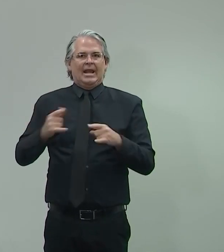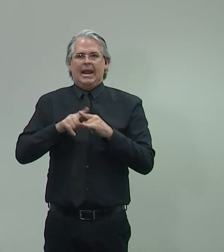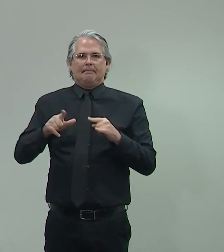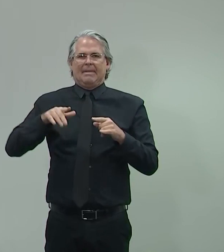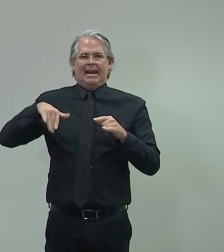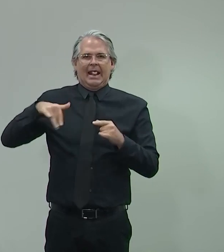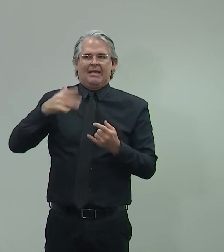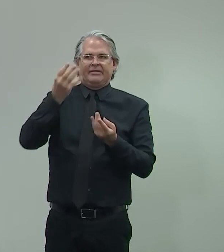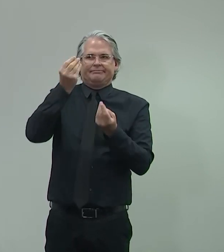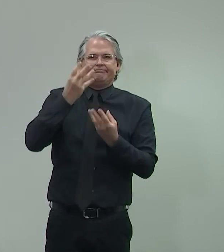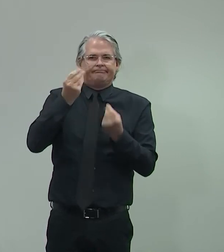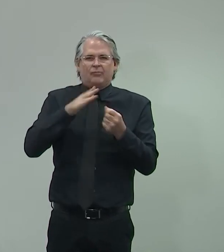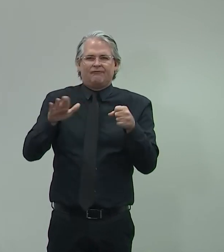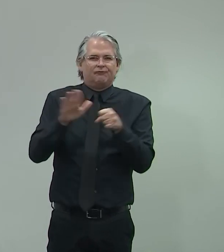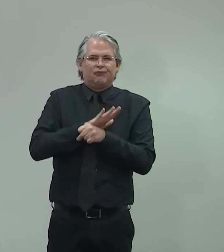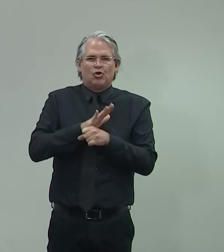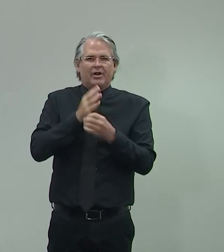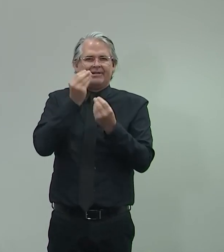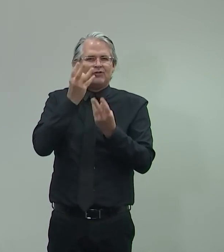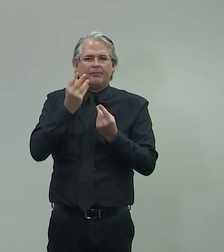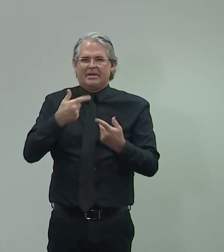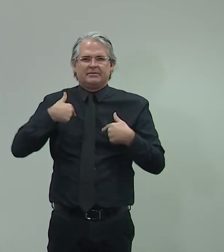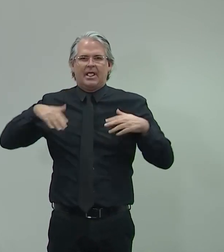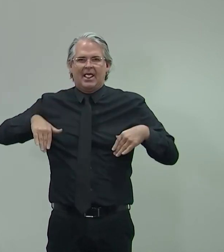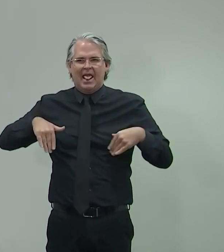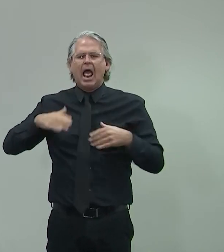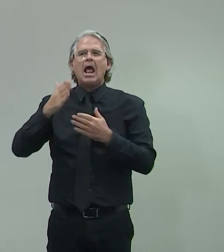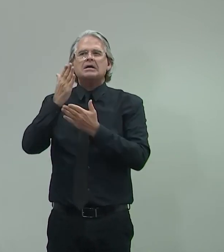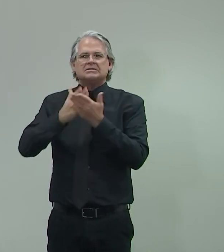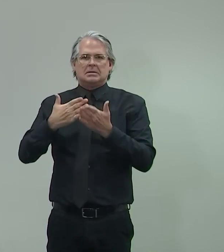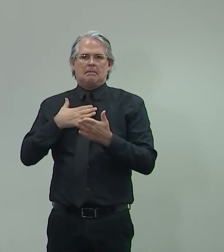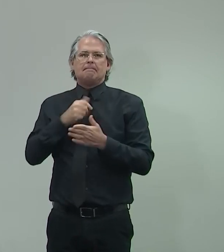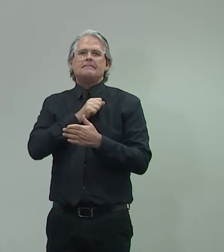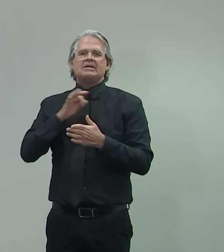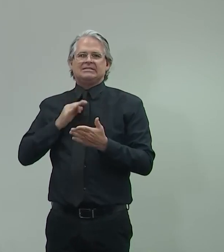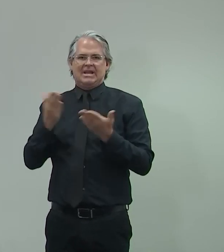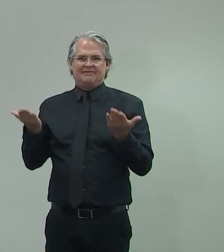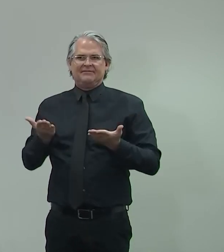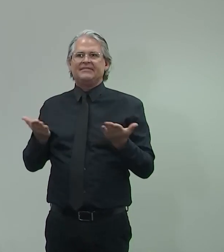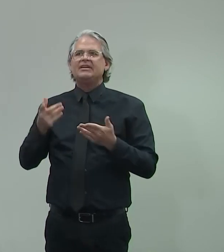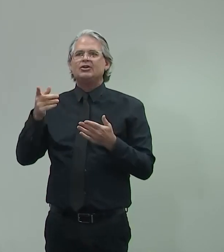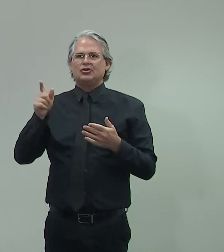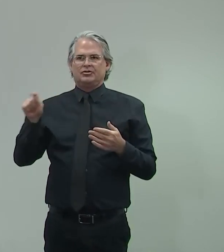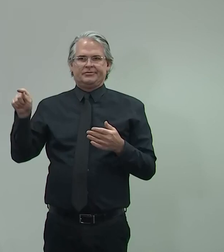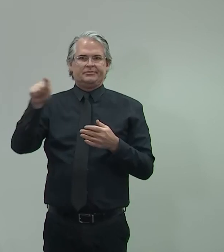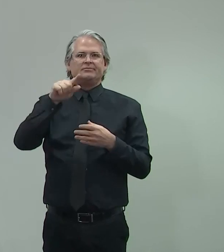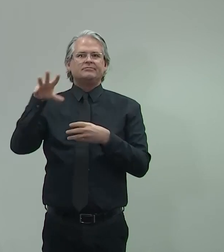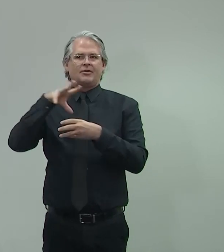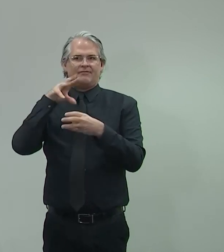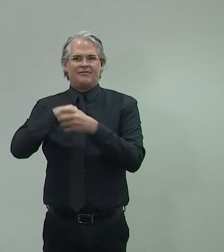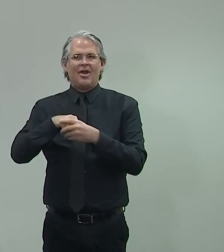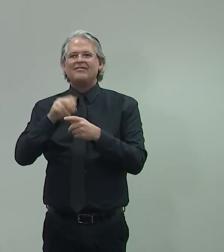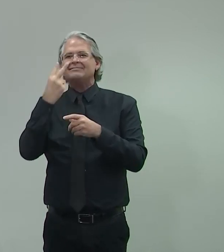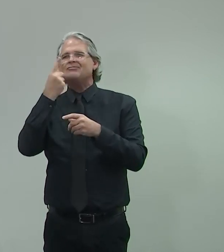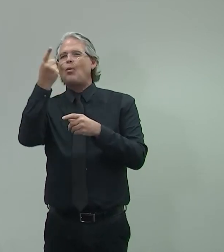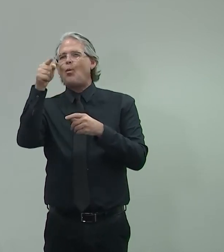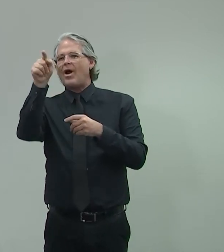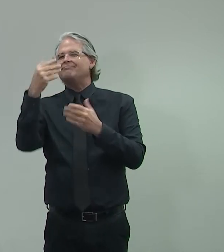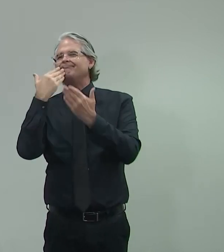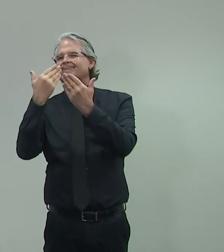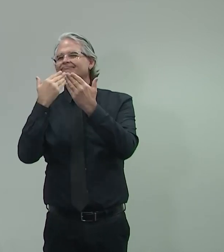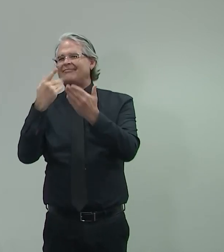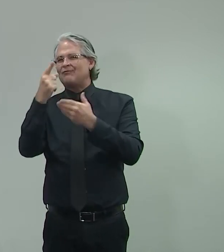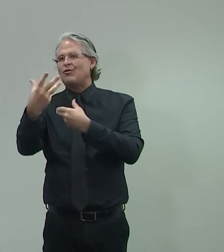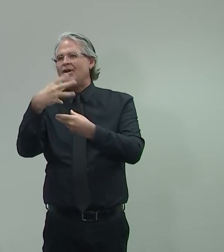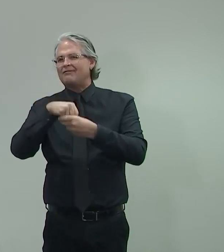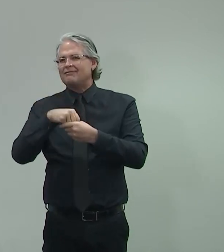I've got some of my counsel in the room now that were intimately involved in that. Thank you, Val, for the work you did on that. We appreciate you. And fighting